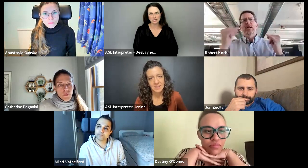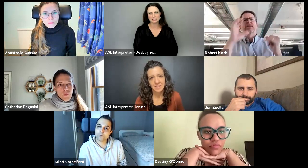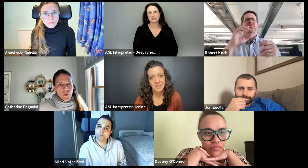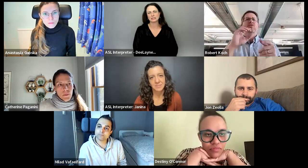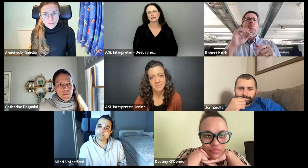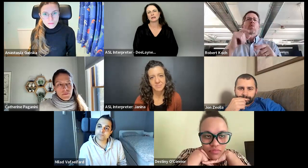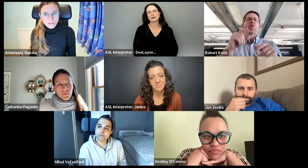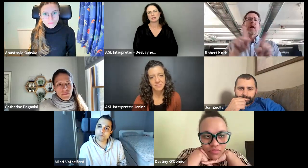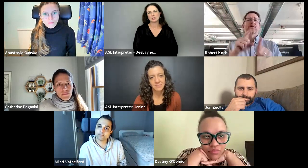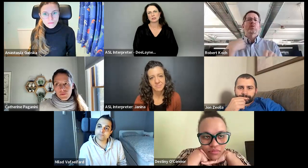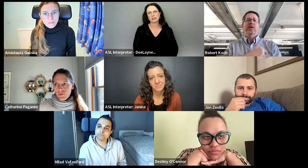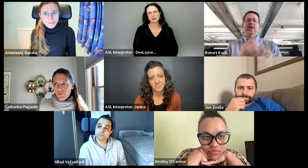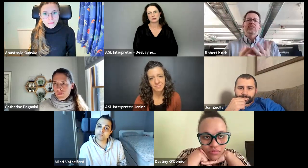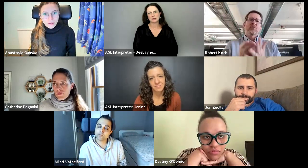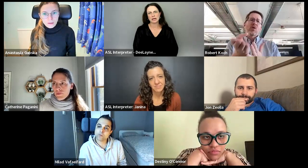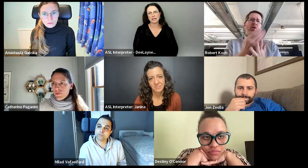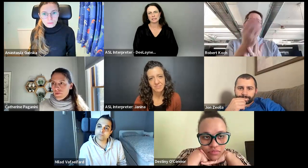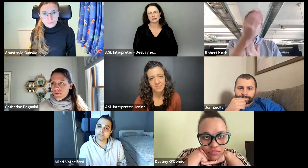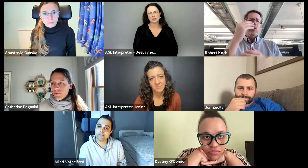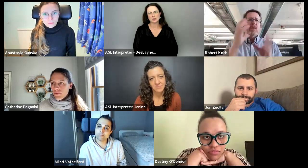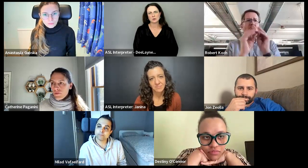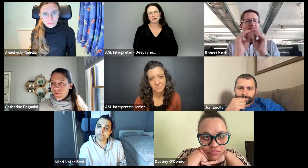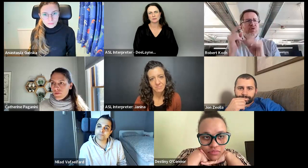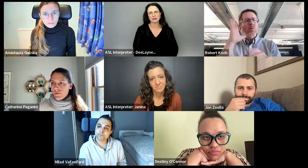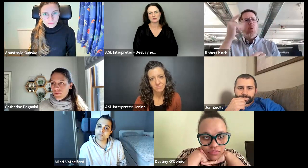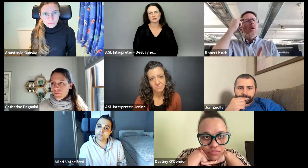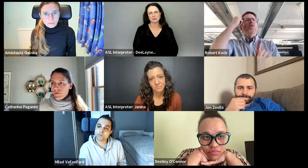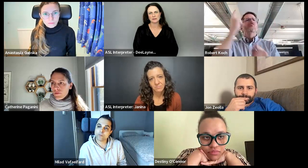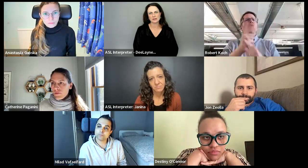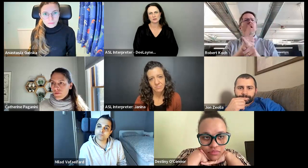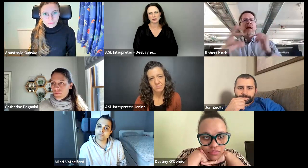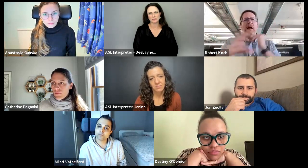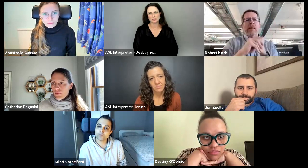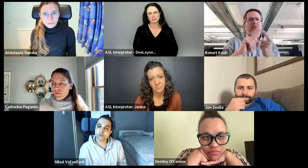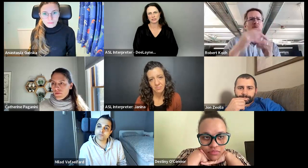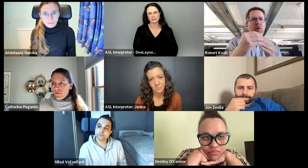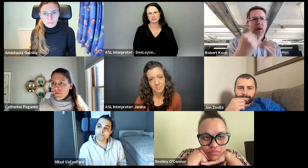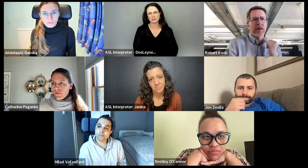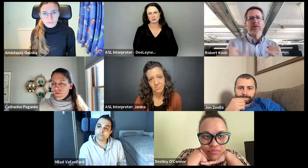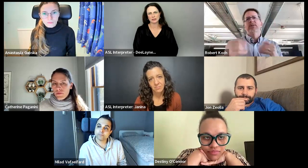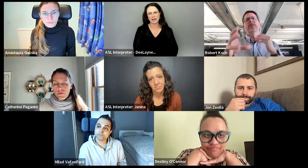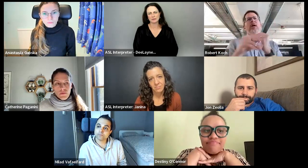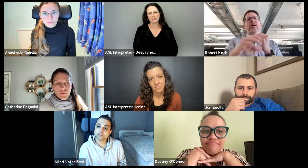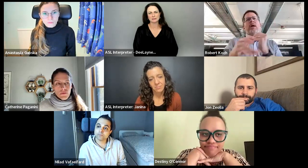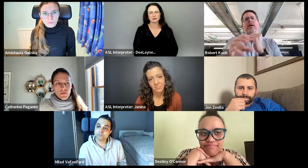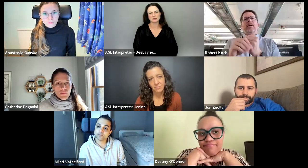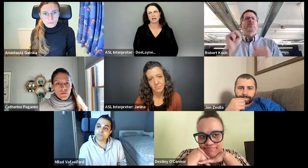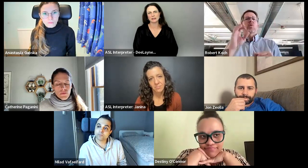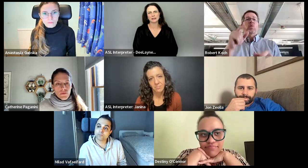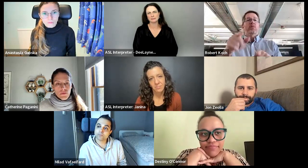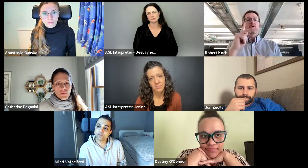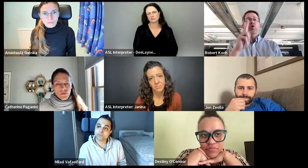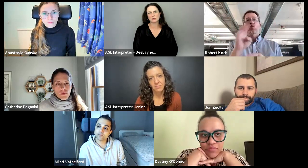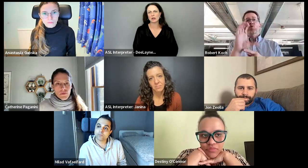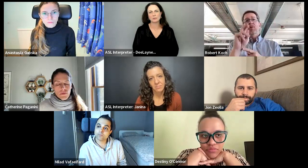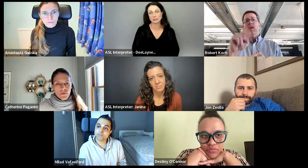seats. You can get that online. So, you'll have, you can navigate to the conference and, you know, you can add things online.